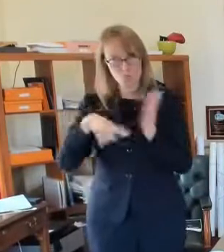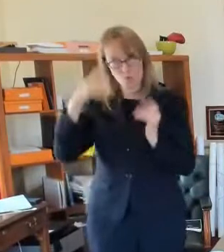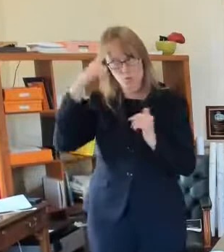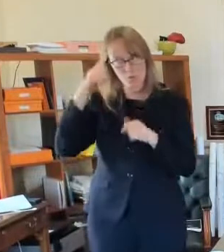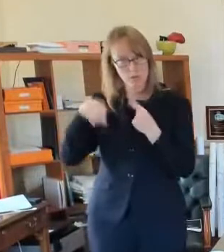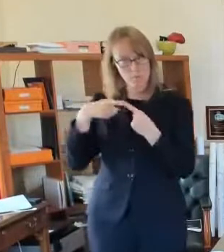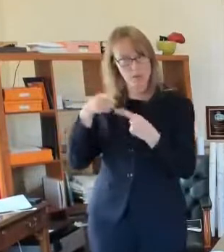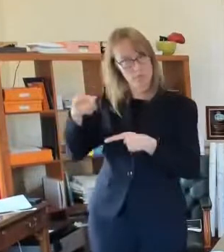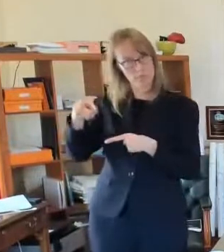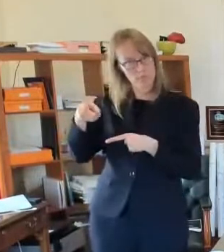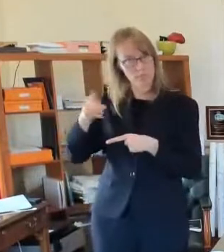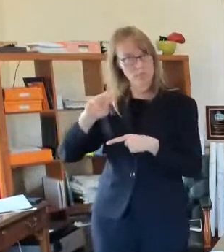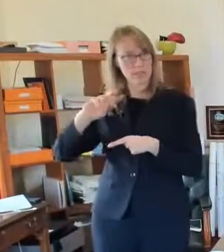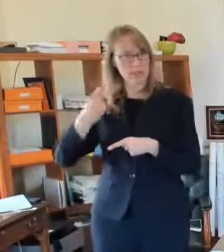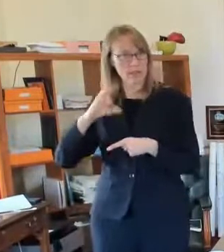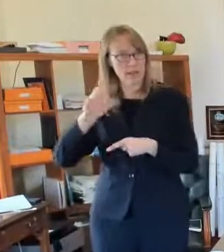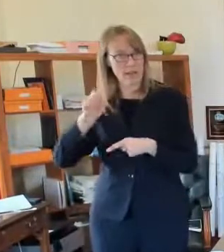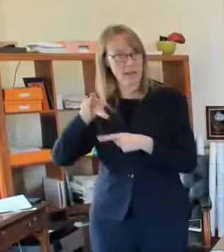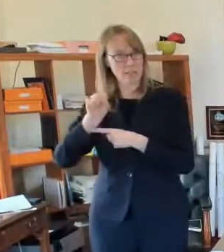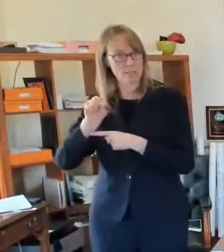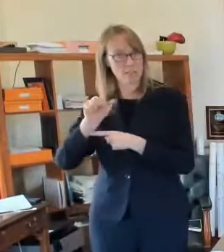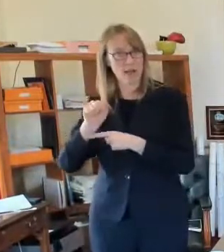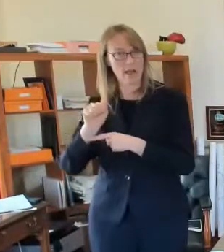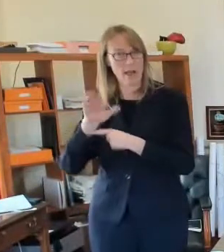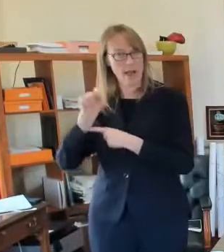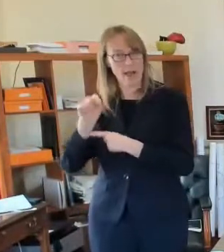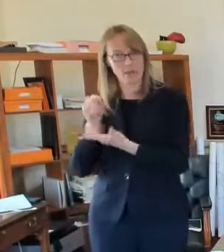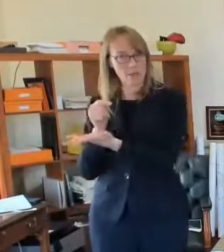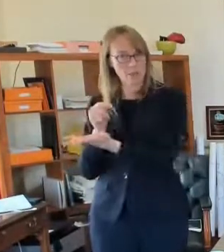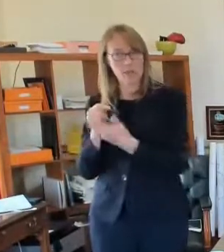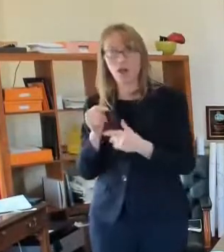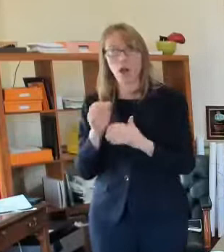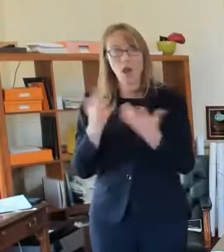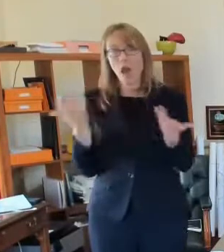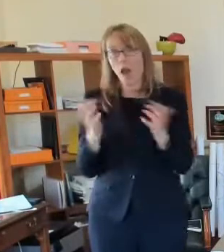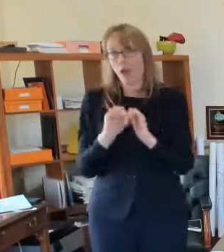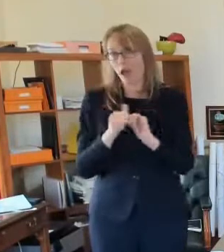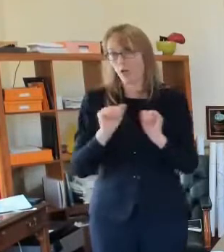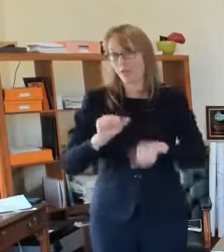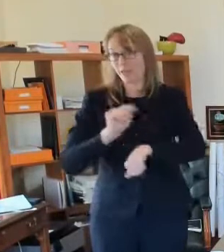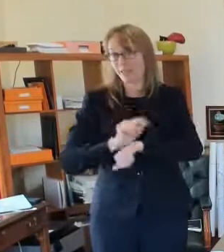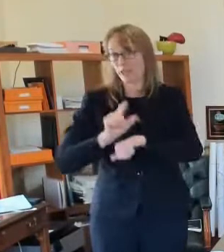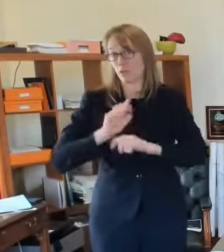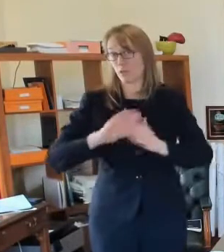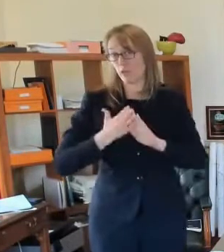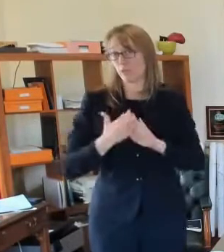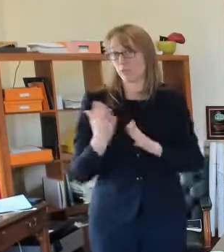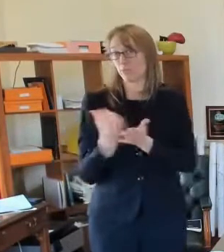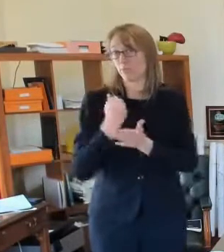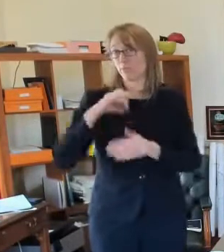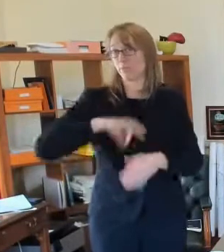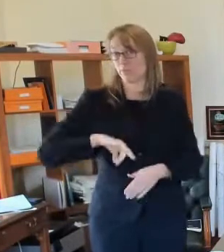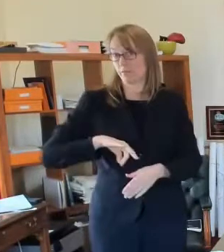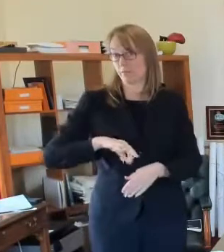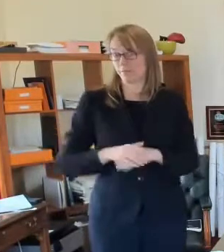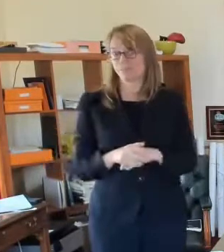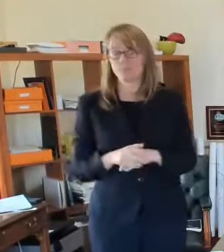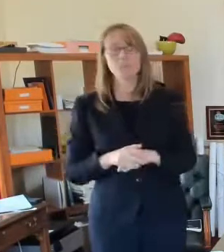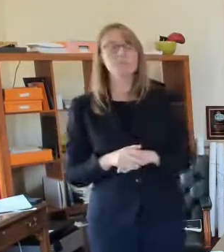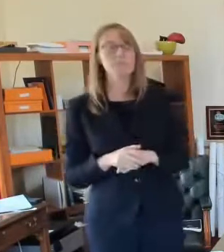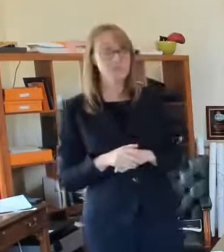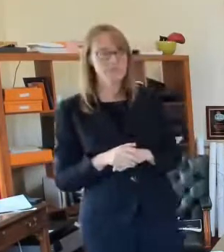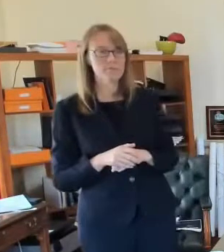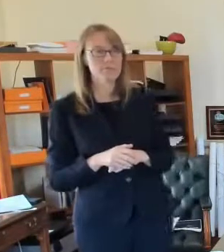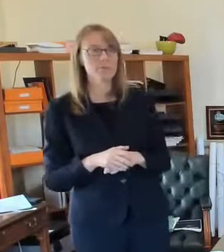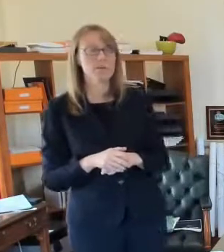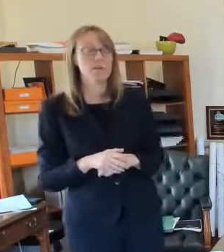a second cares act well absolutely i always encourage you to to write to your congressman or your senators congresswoman